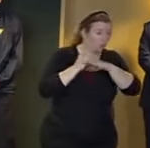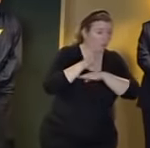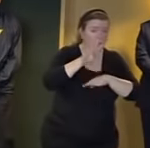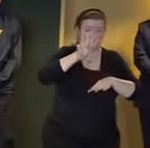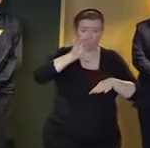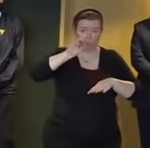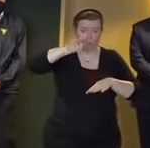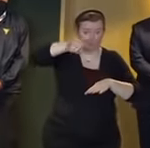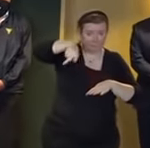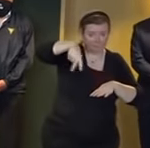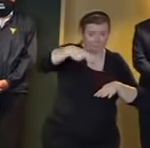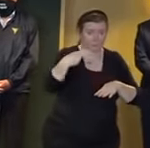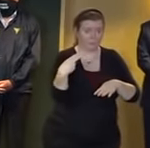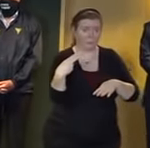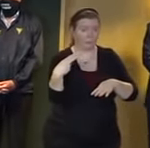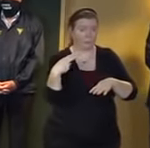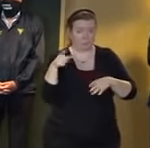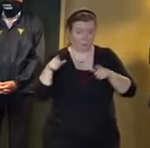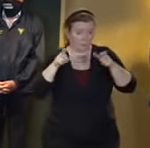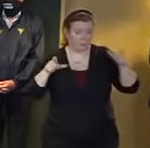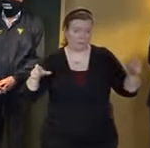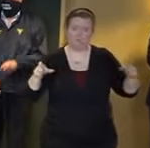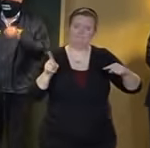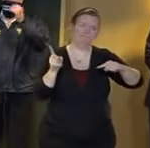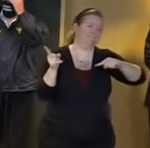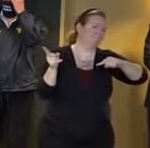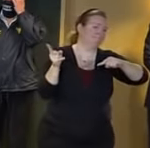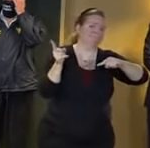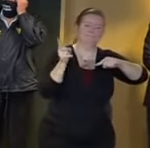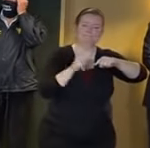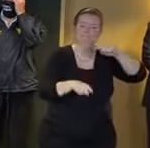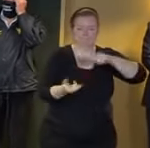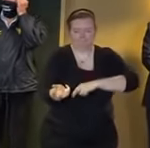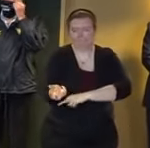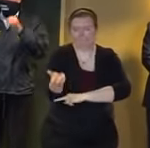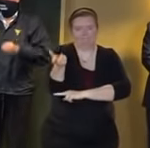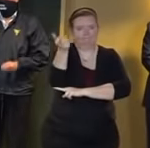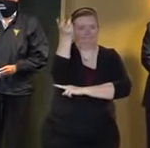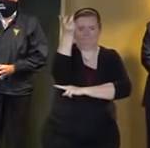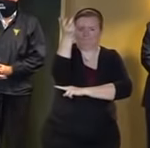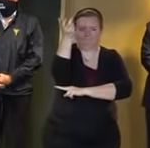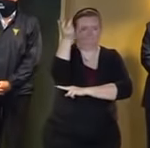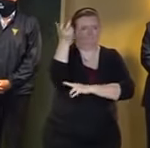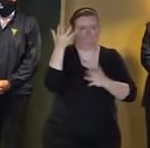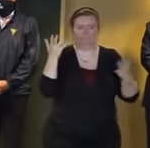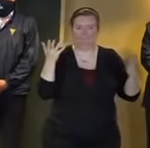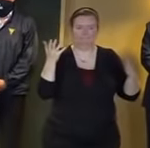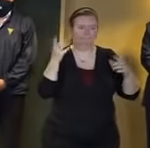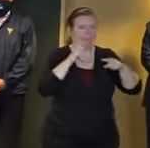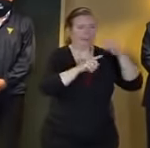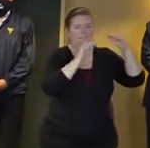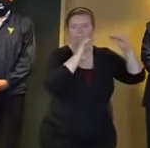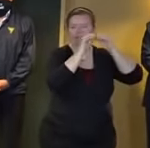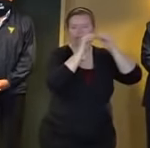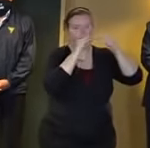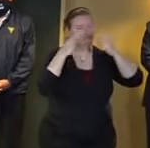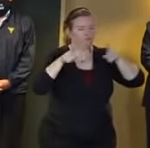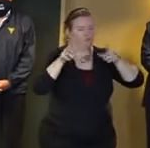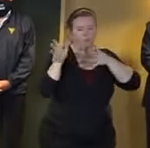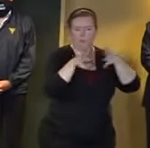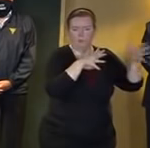those folks cannot go up into the bucket trucks and and try to restore power it's dangerous